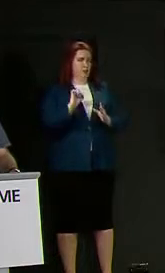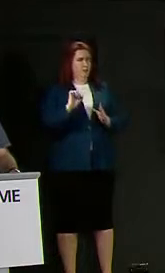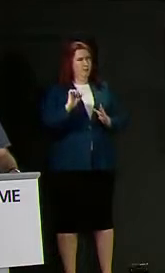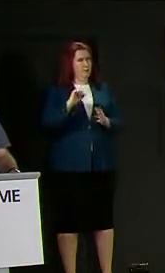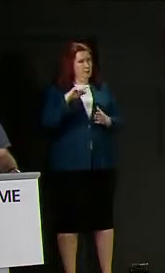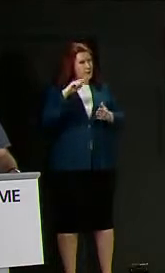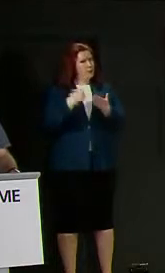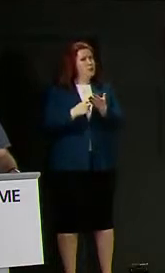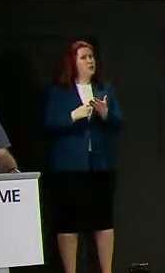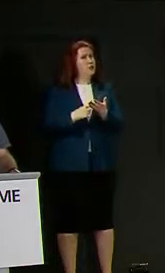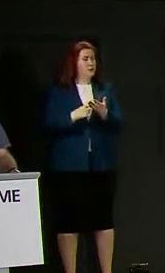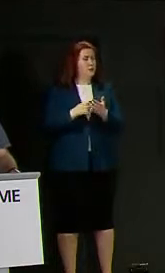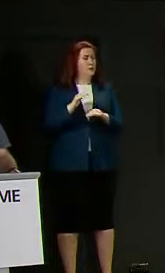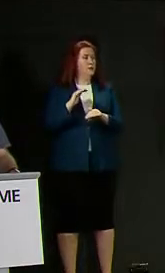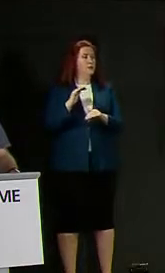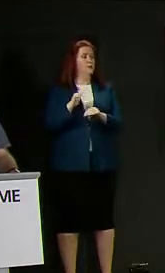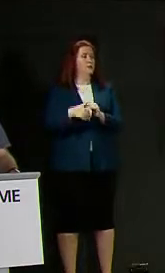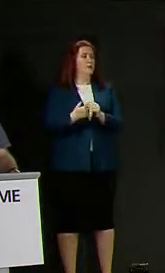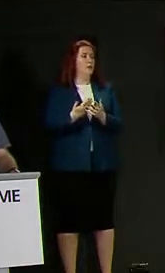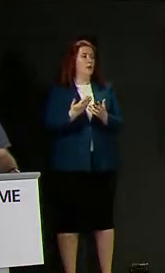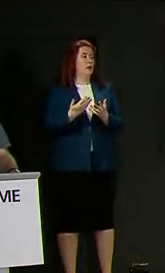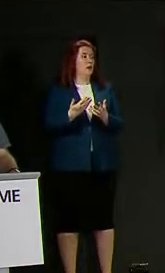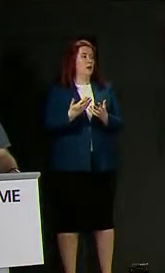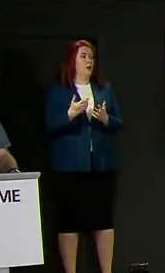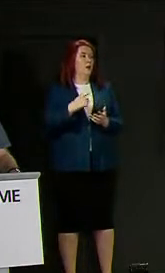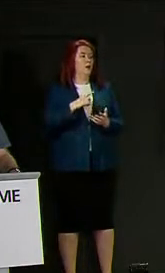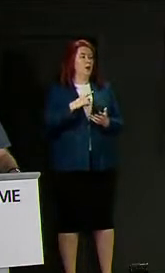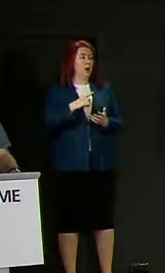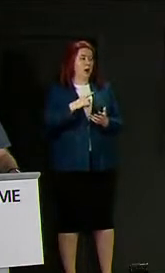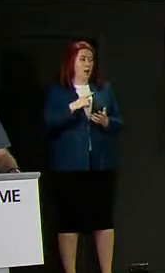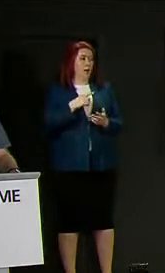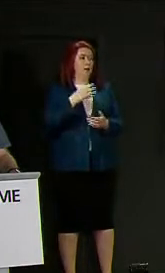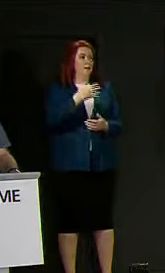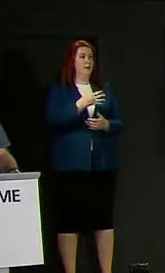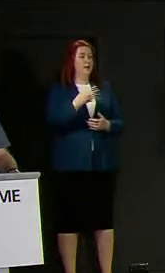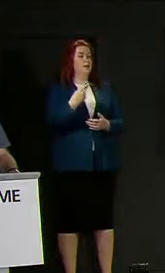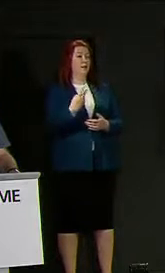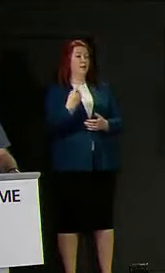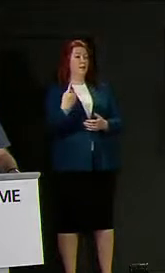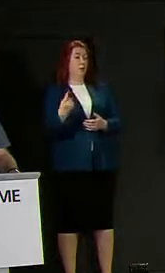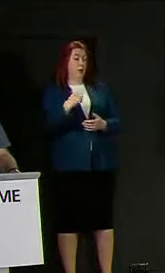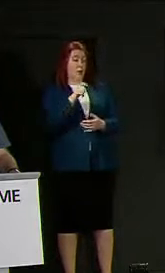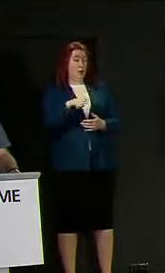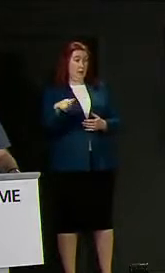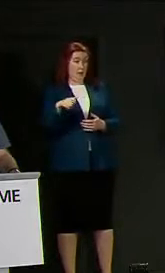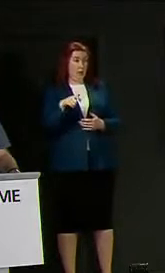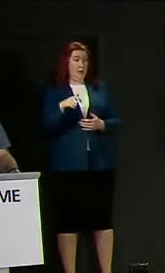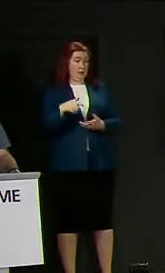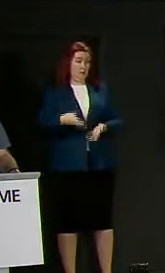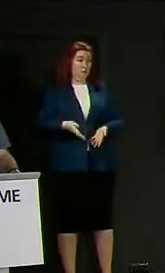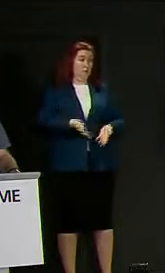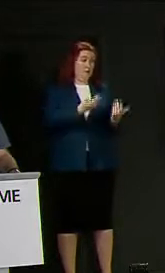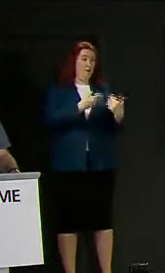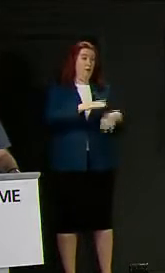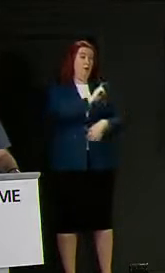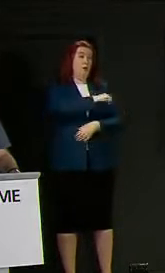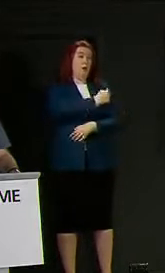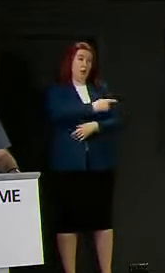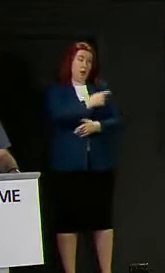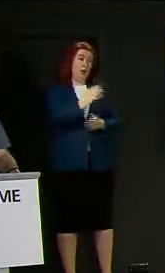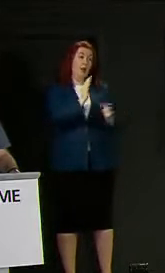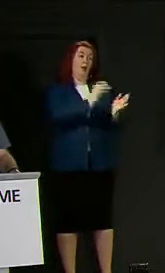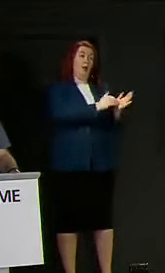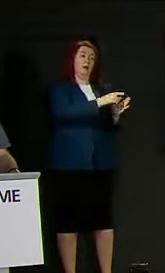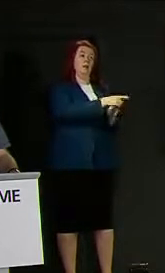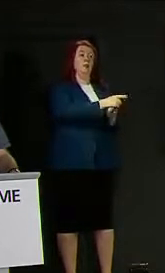around the decision to discharge 921 patients from hospital into care homes